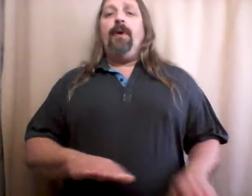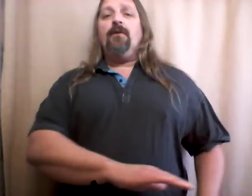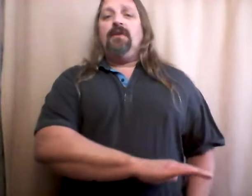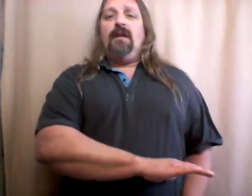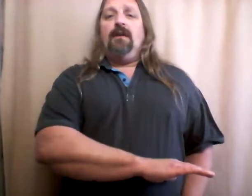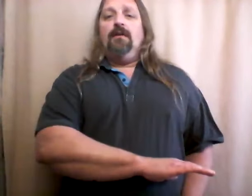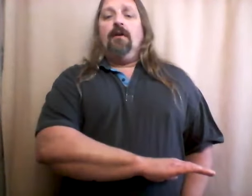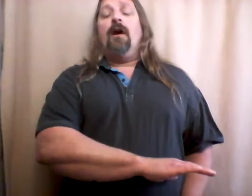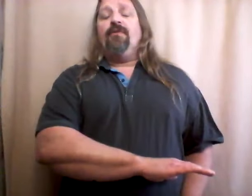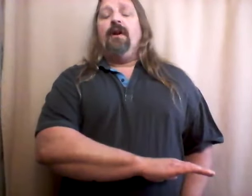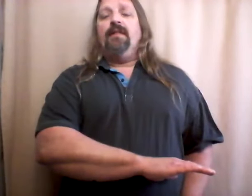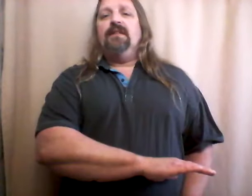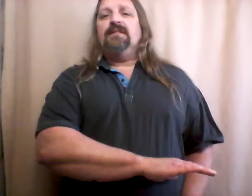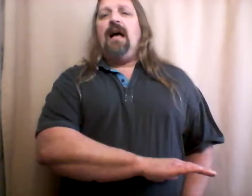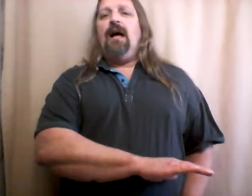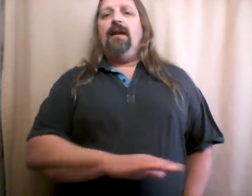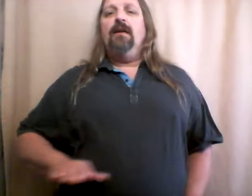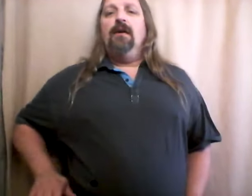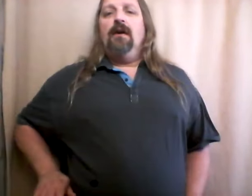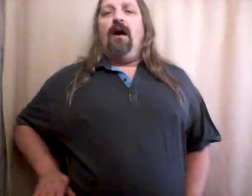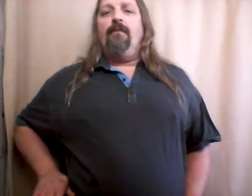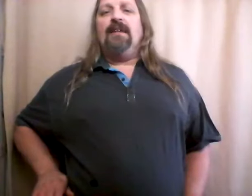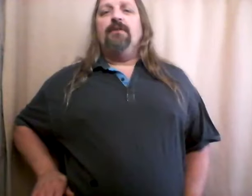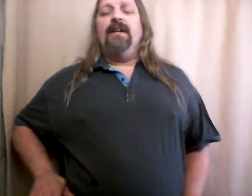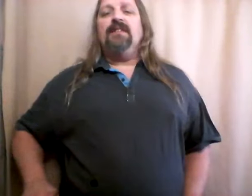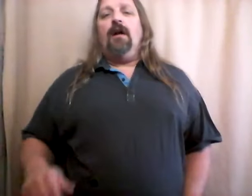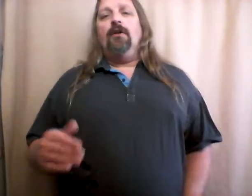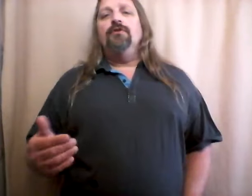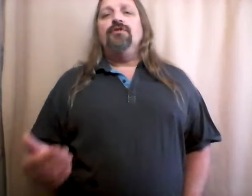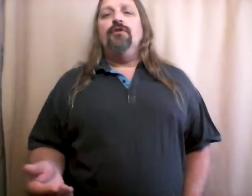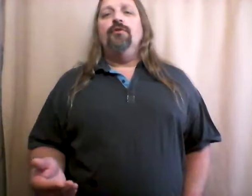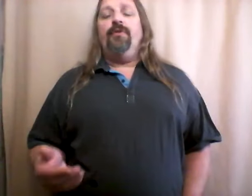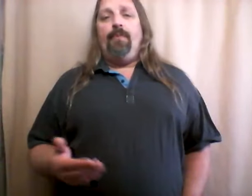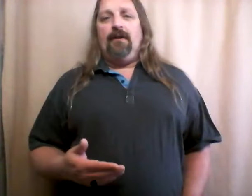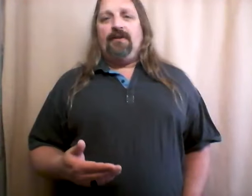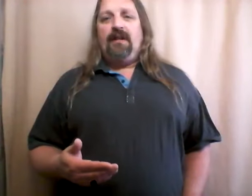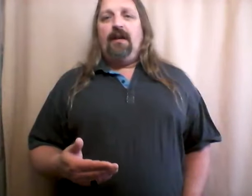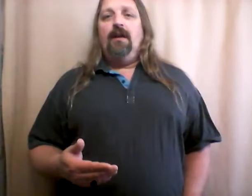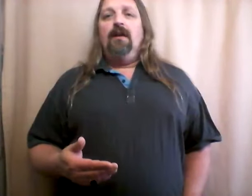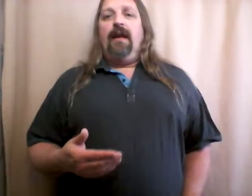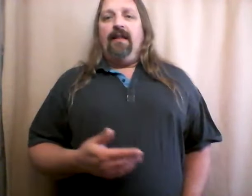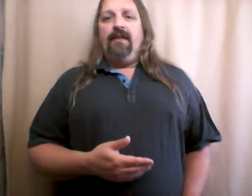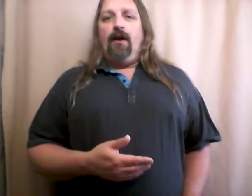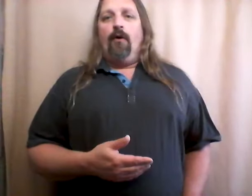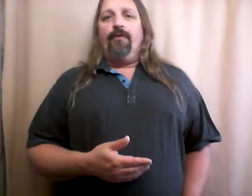penalty, or I'm sorry, the sign of a Master Mason alludes to the penalty in the oath.